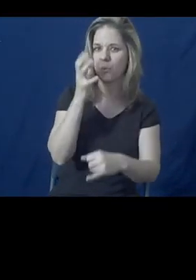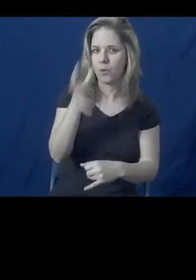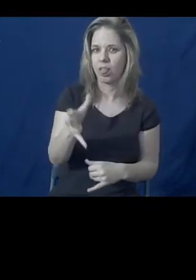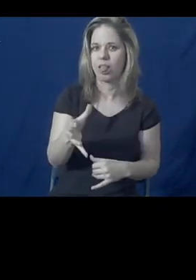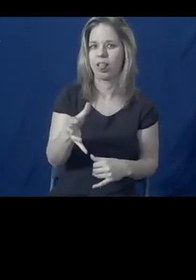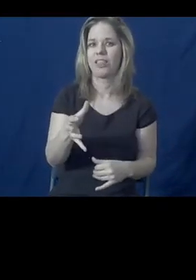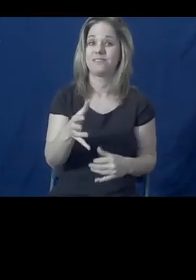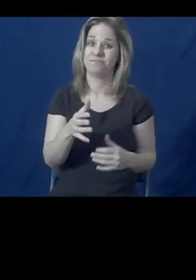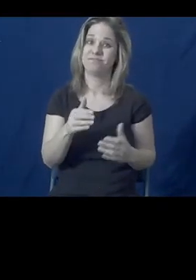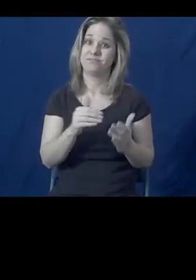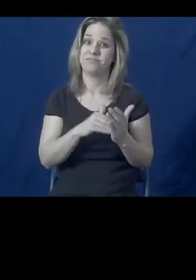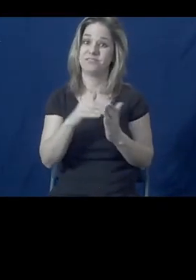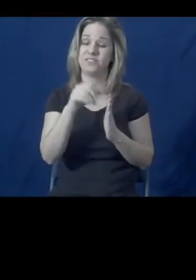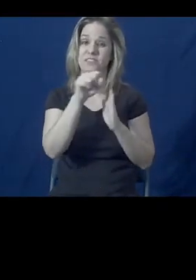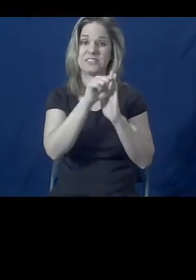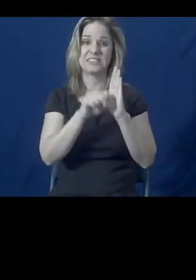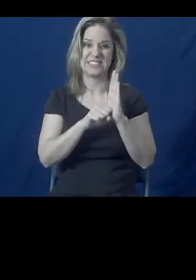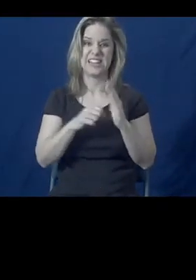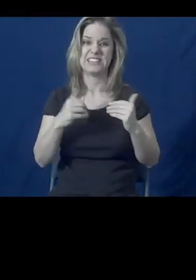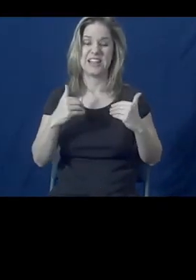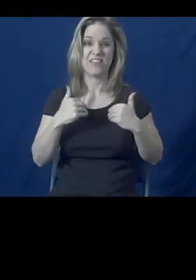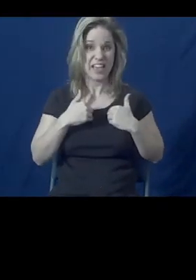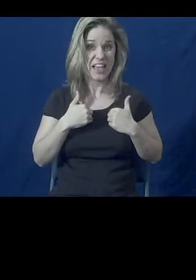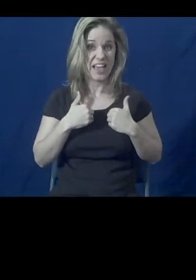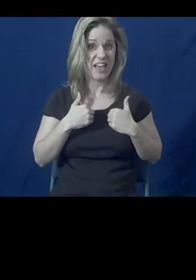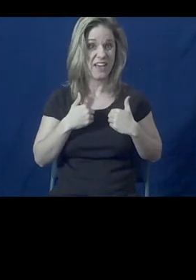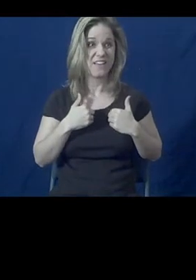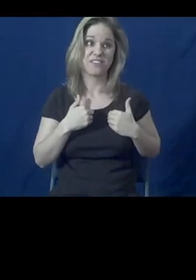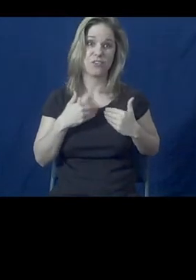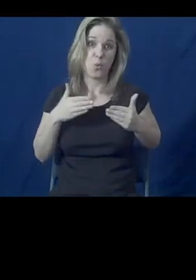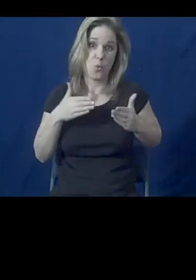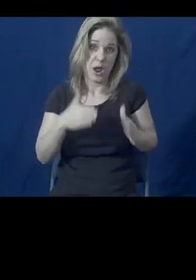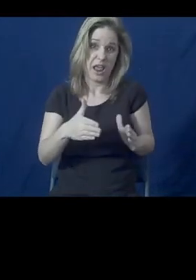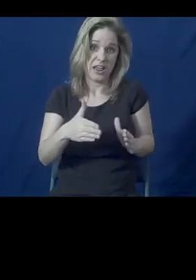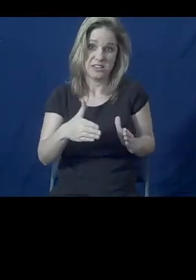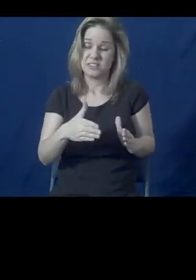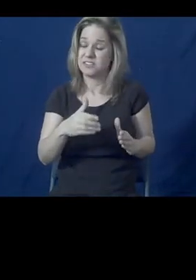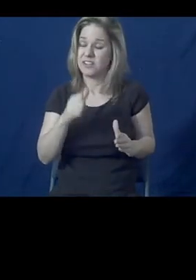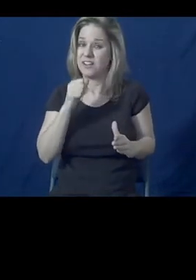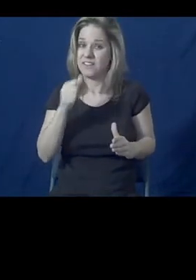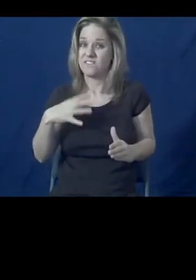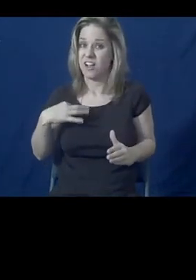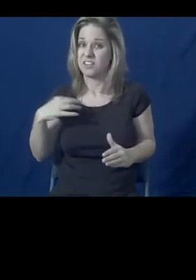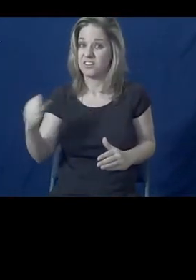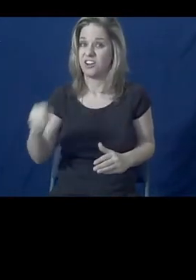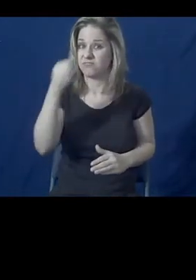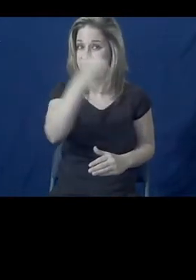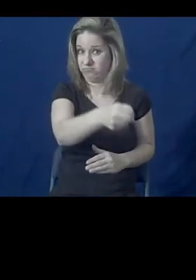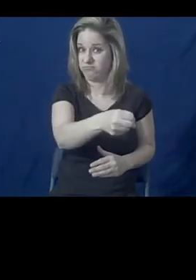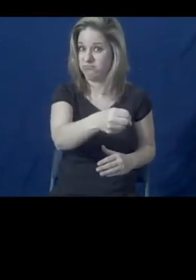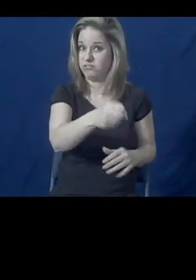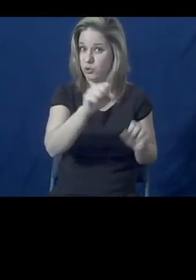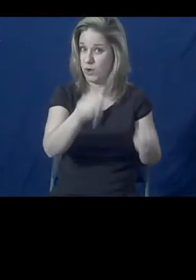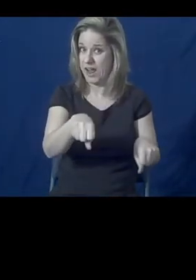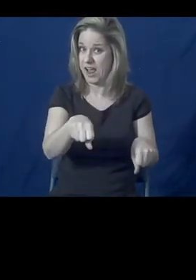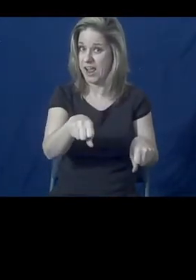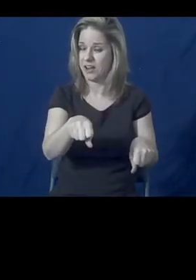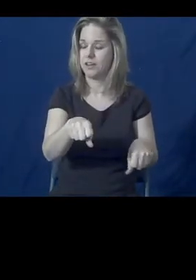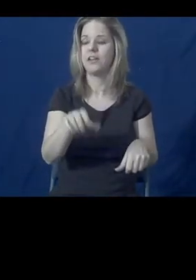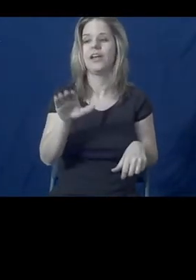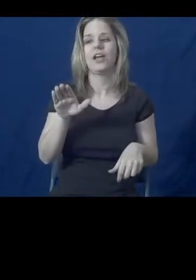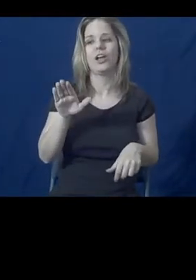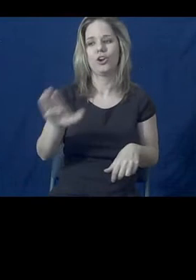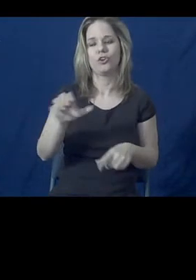procedures to involuntarily commit someone for care. And in fact, there had been a history of hospitalizations